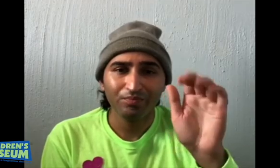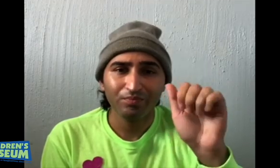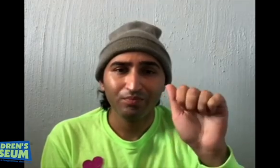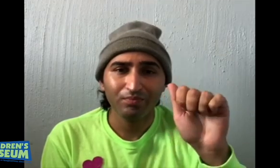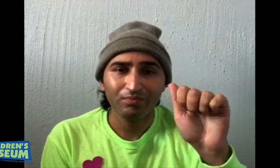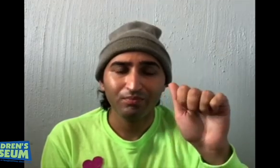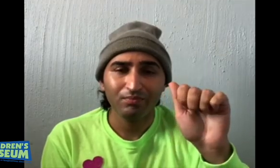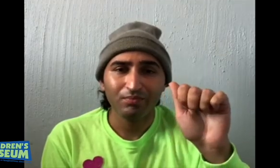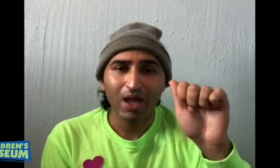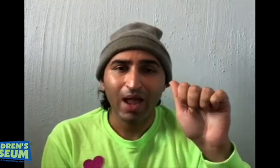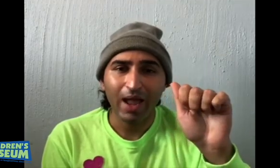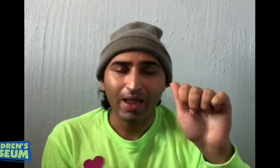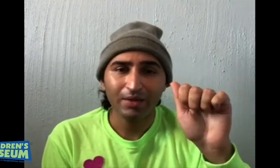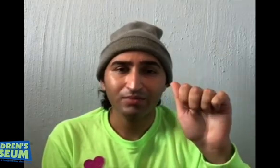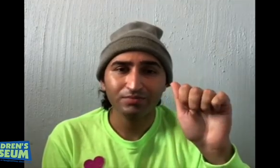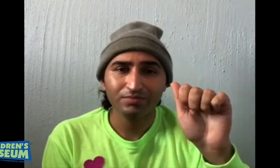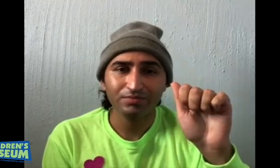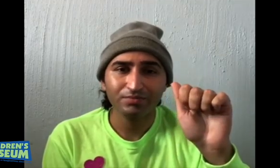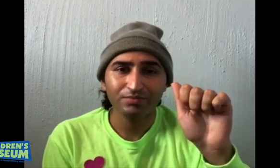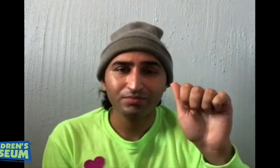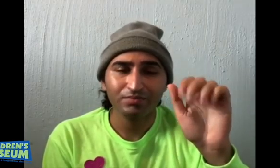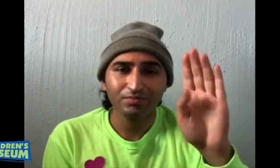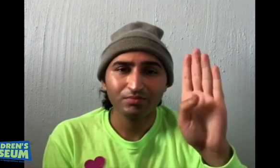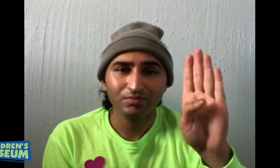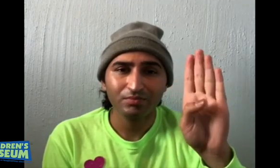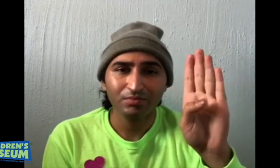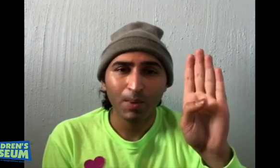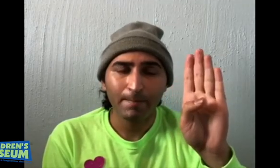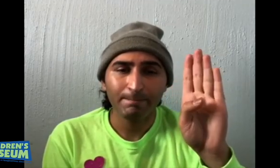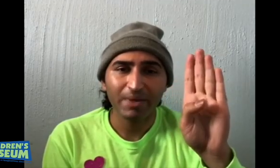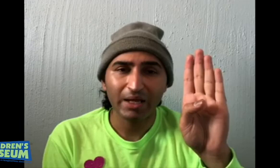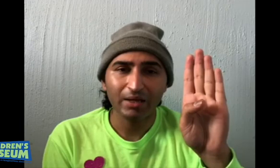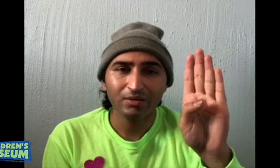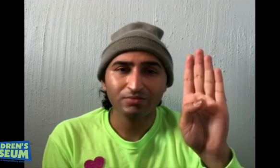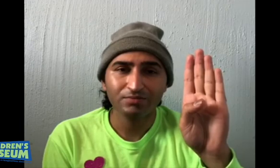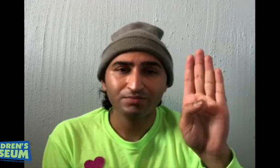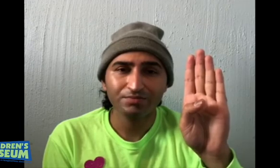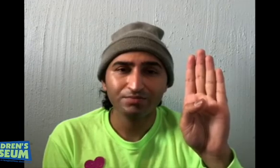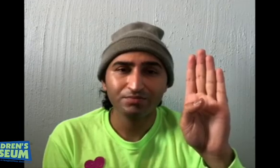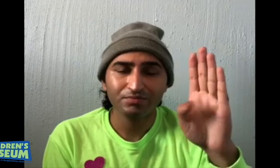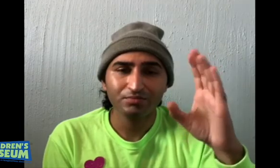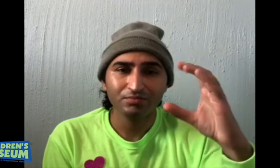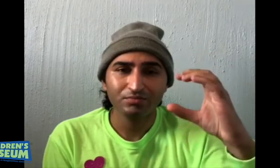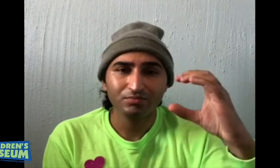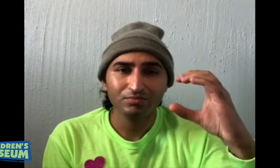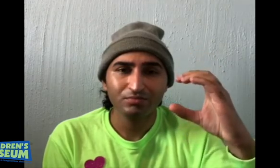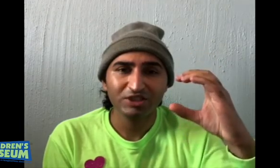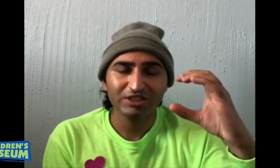A. B. C.